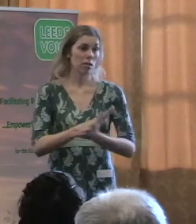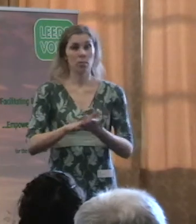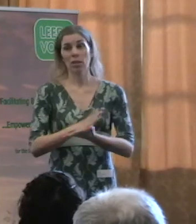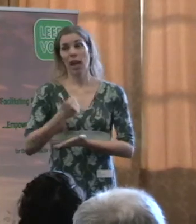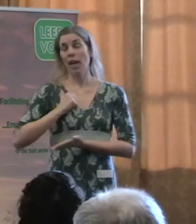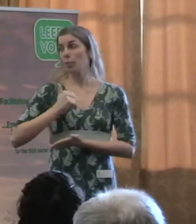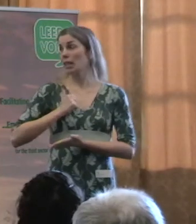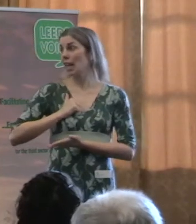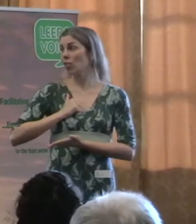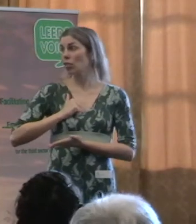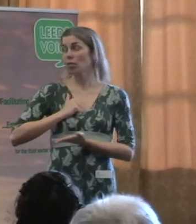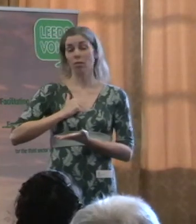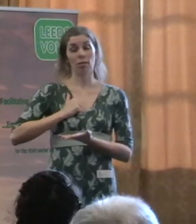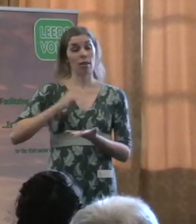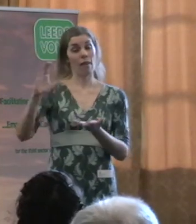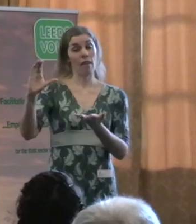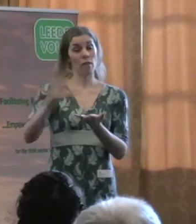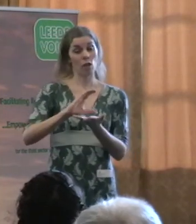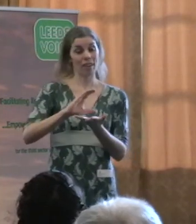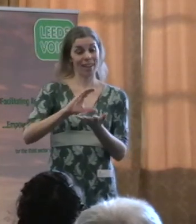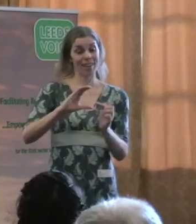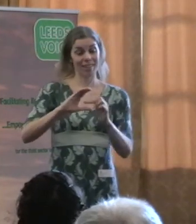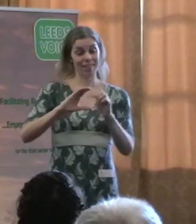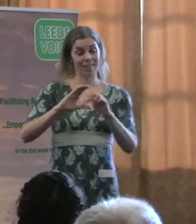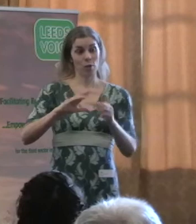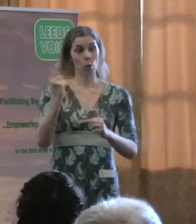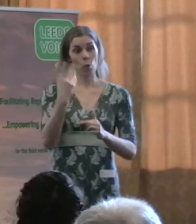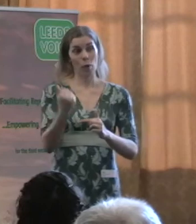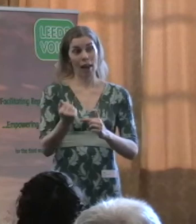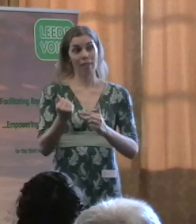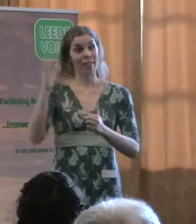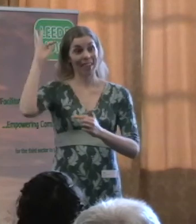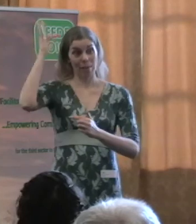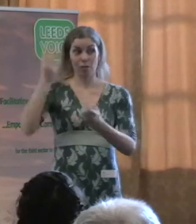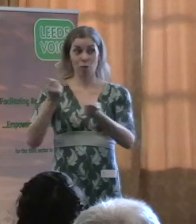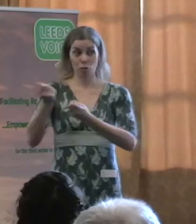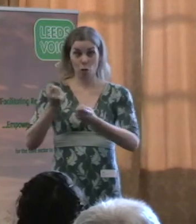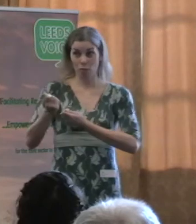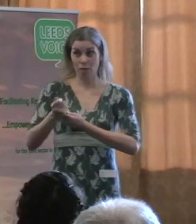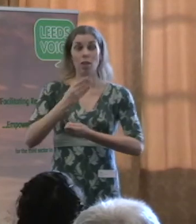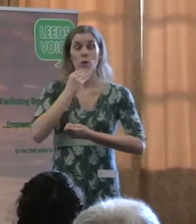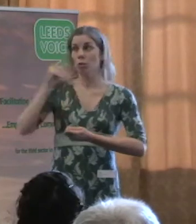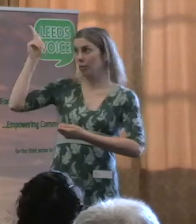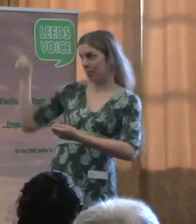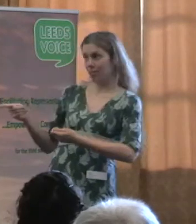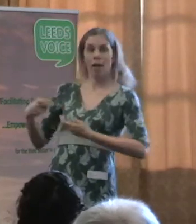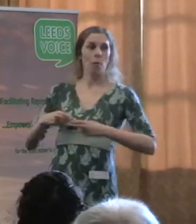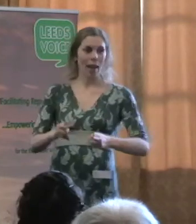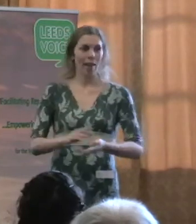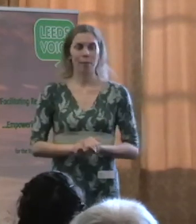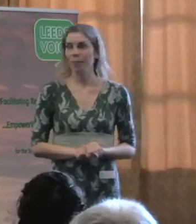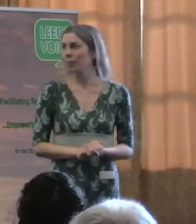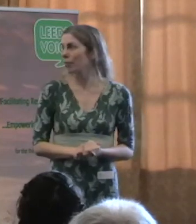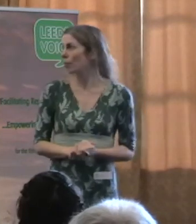as this funding moves to local authority, that it's used in these particular ways. Next slide up.